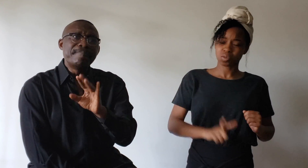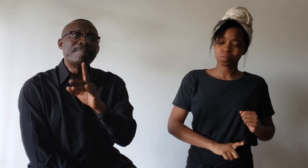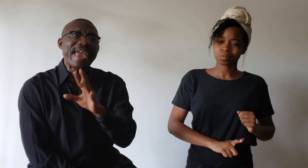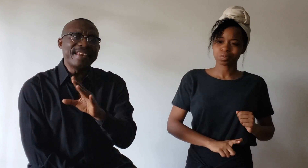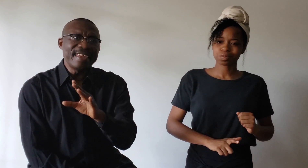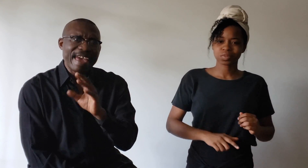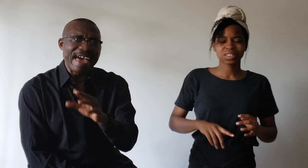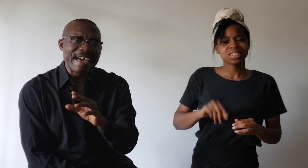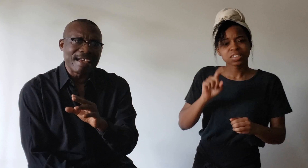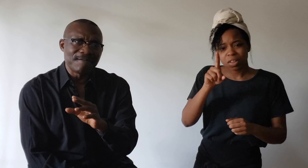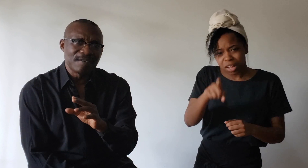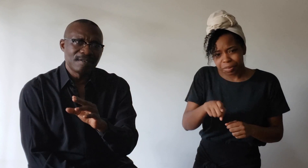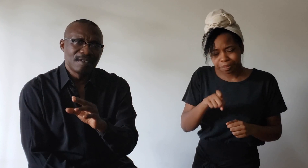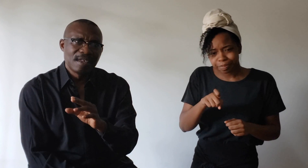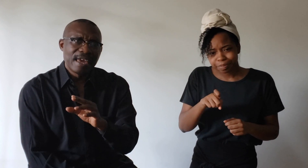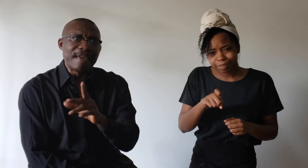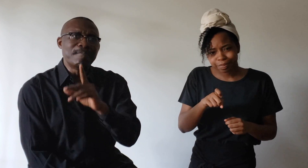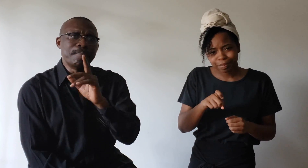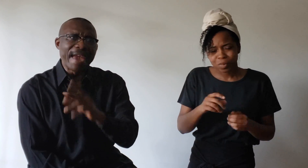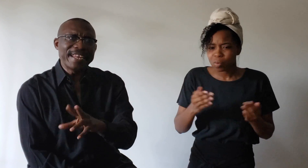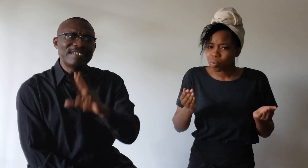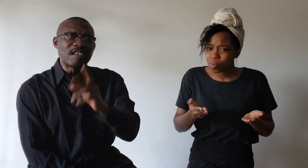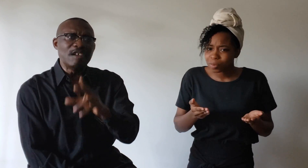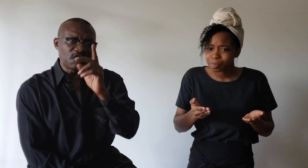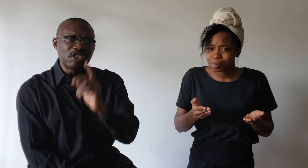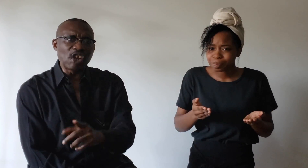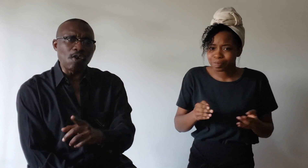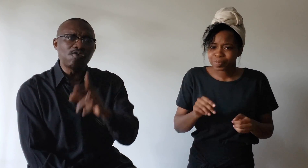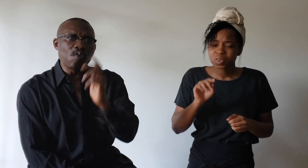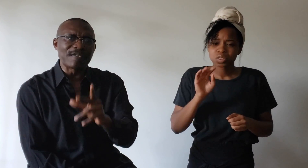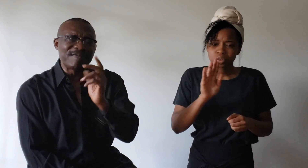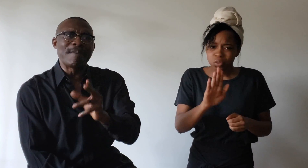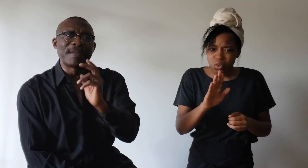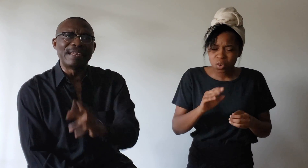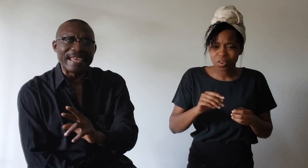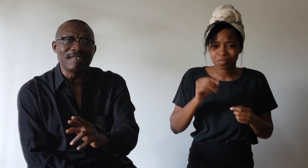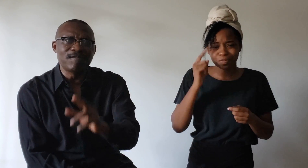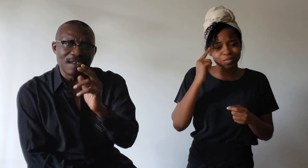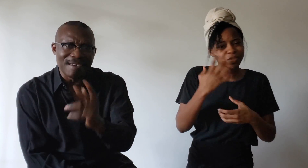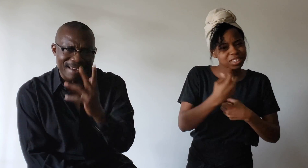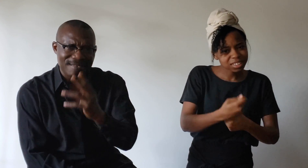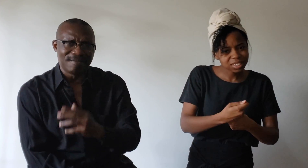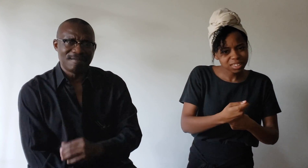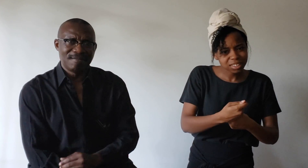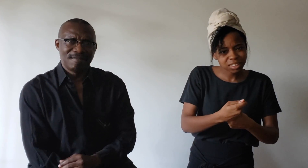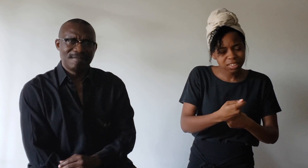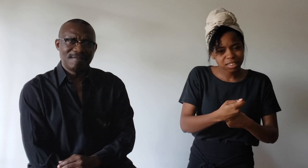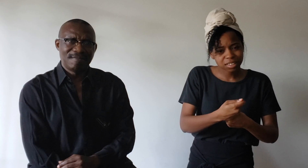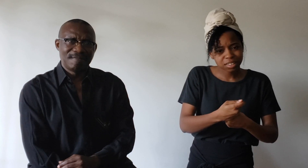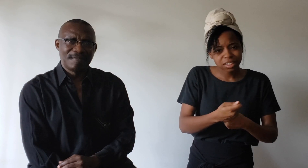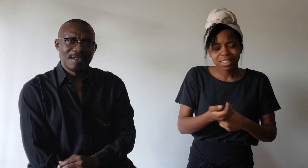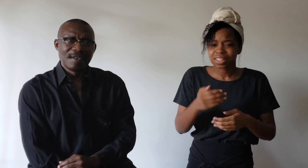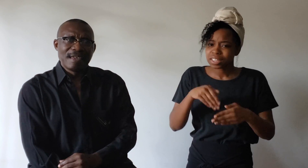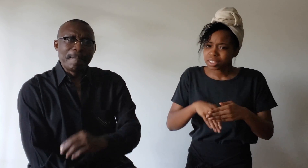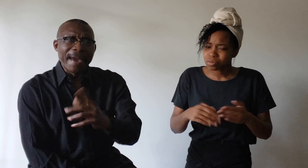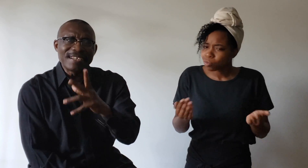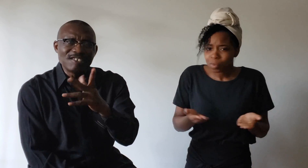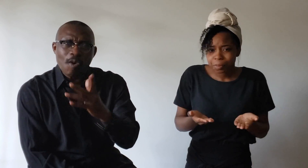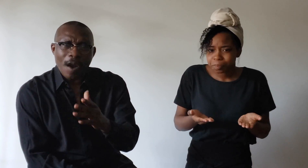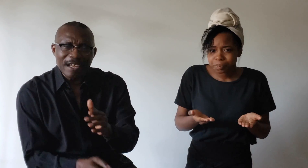many have and many don't know what they believe in. Many don't know what